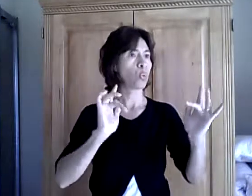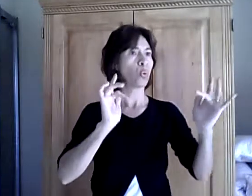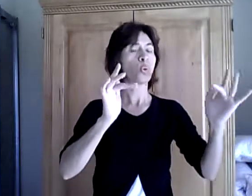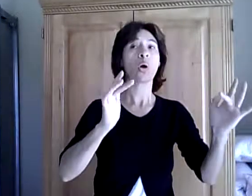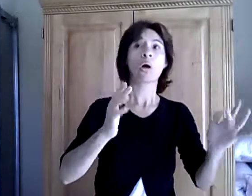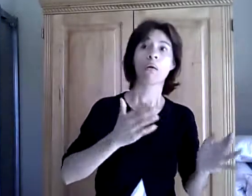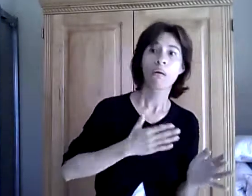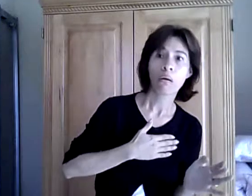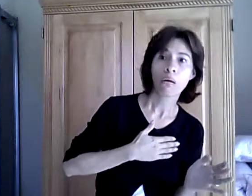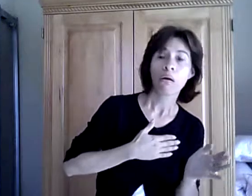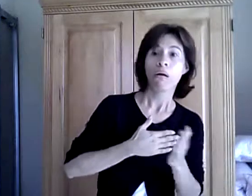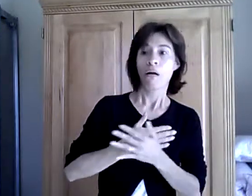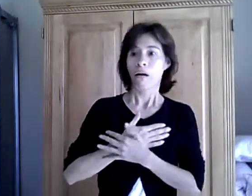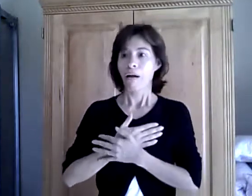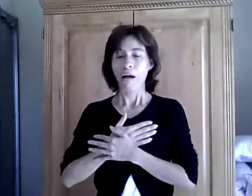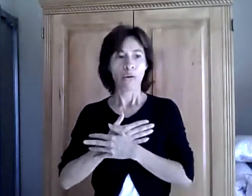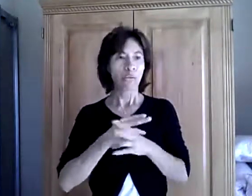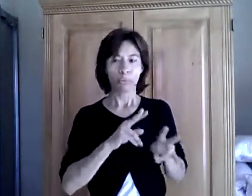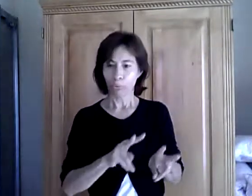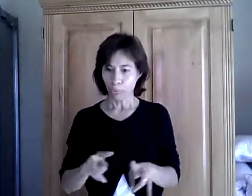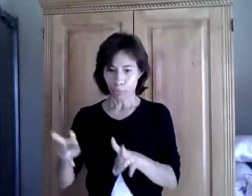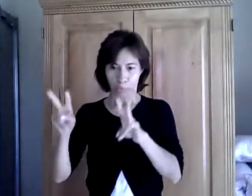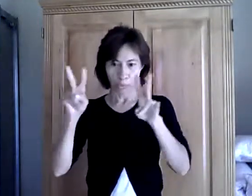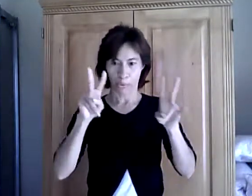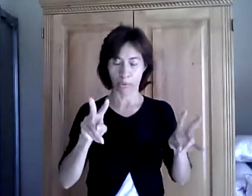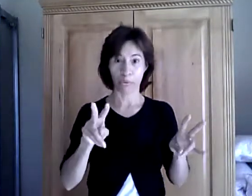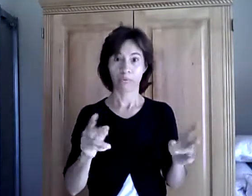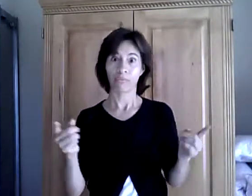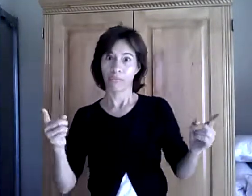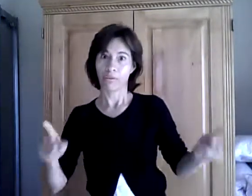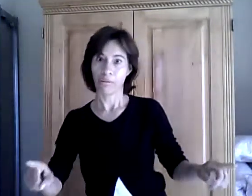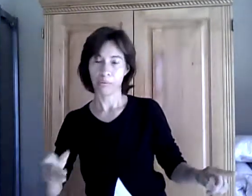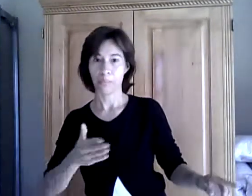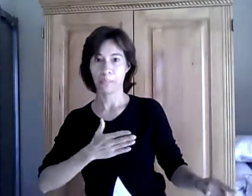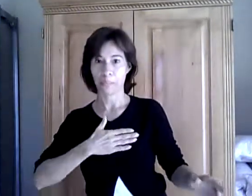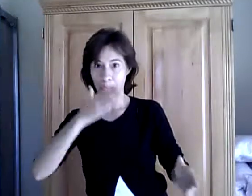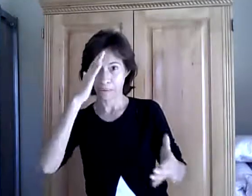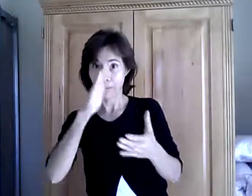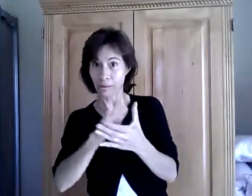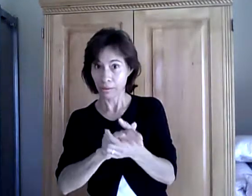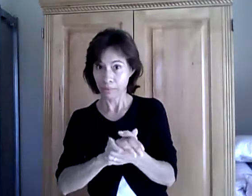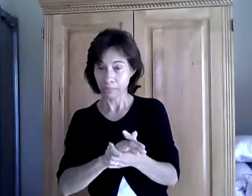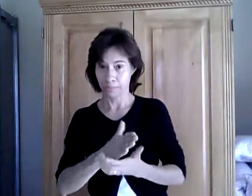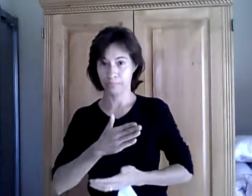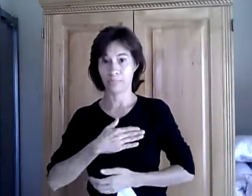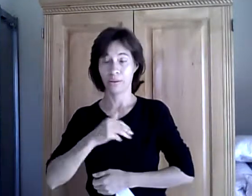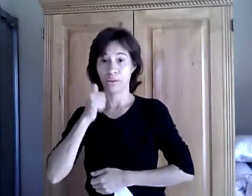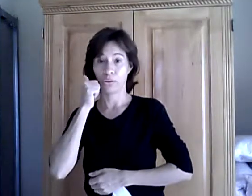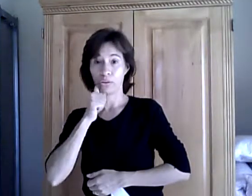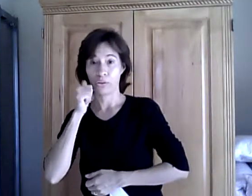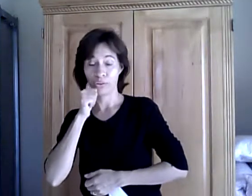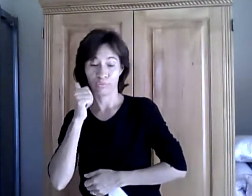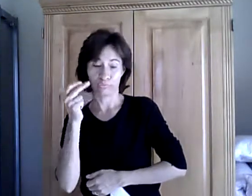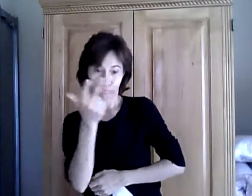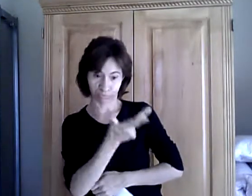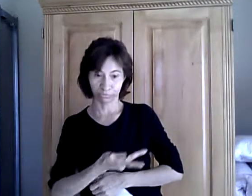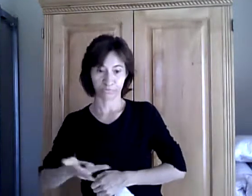We of and I second home and out of and